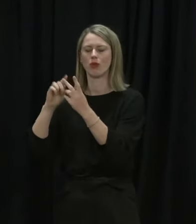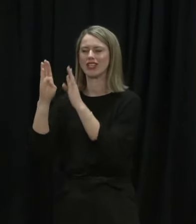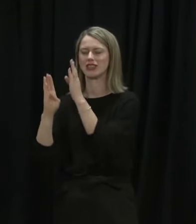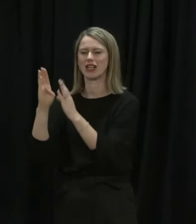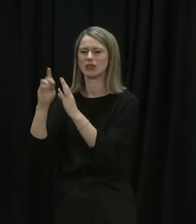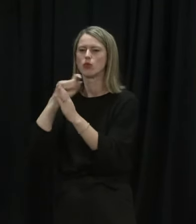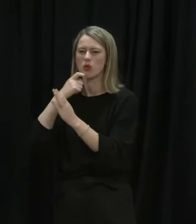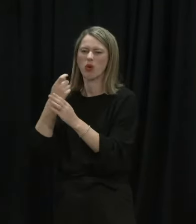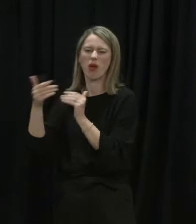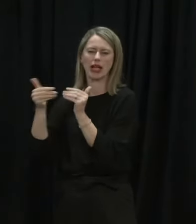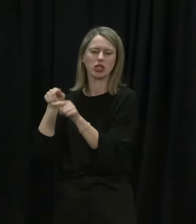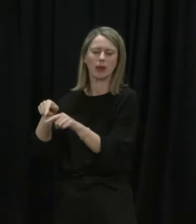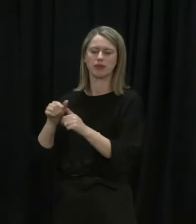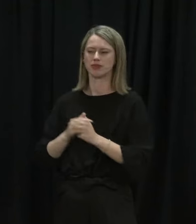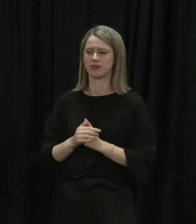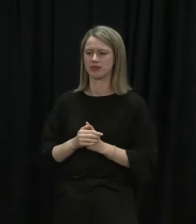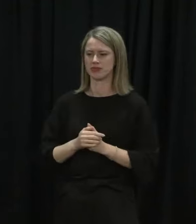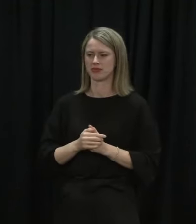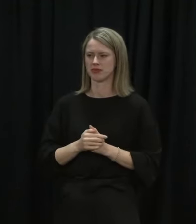person so we'll be able to manage that